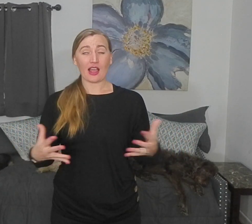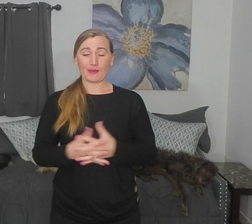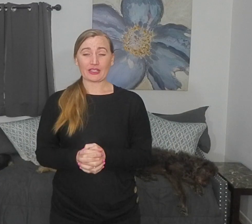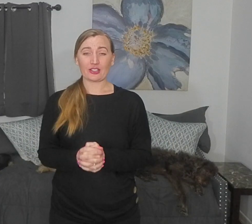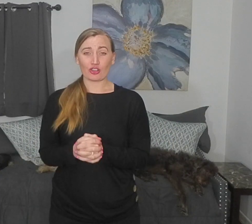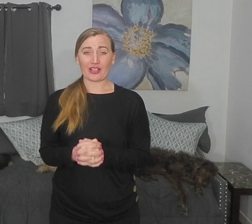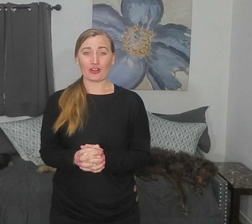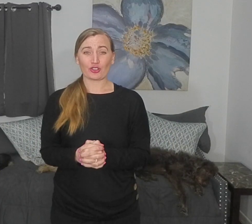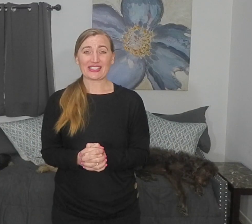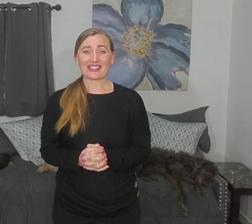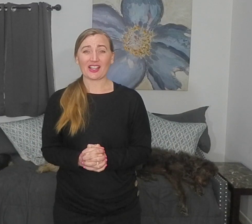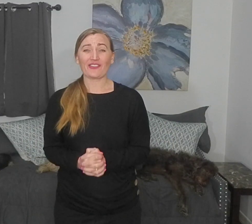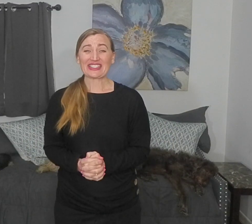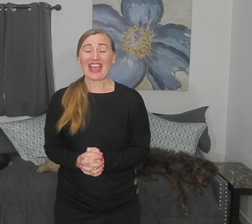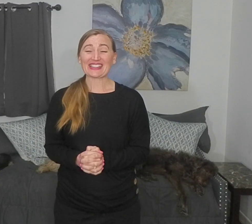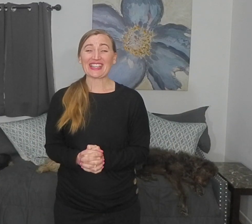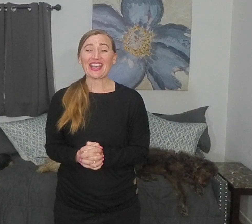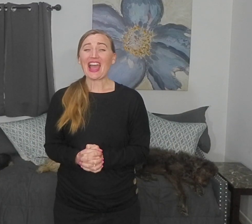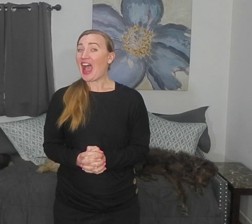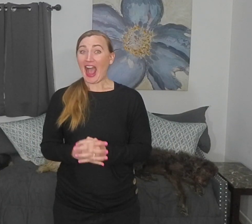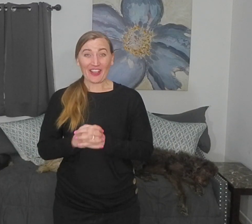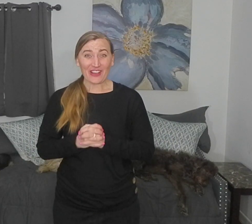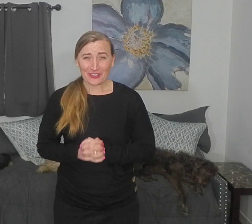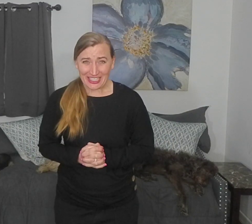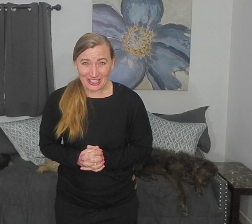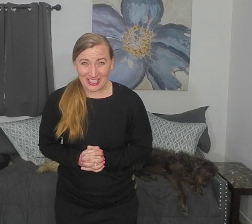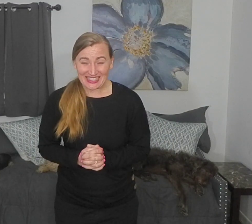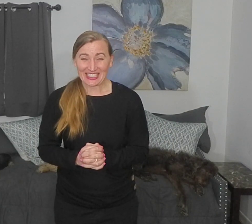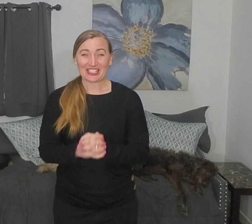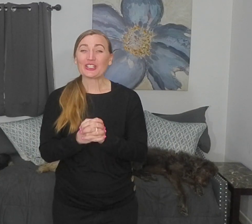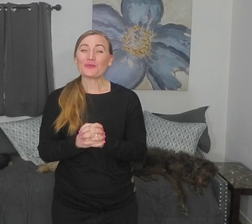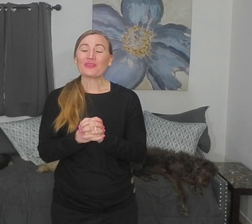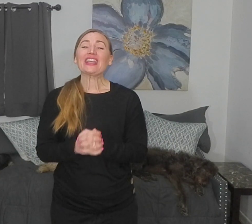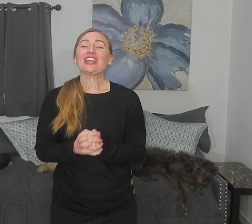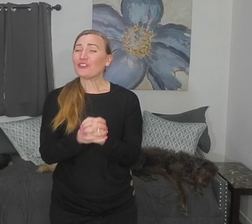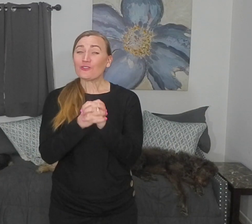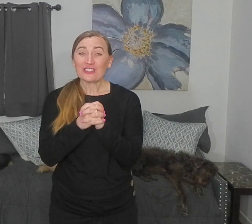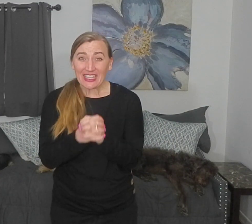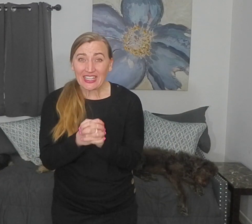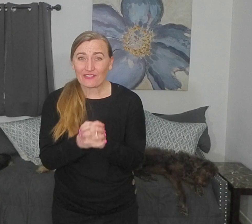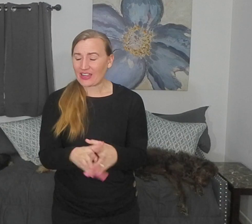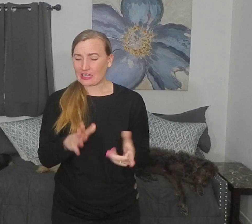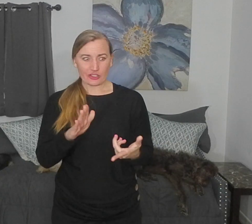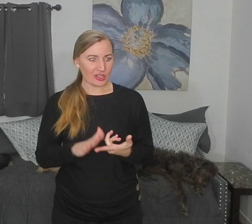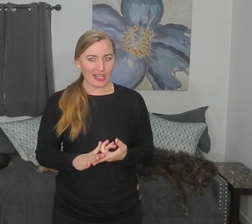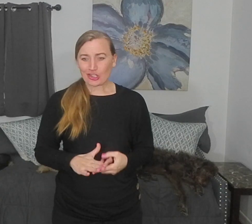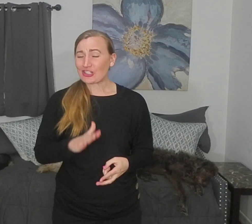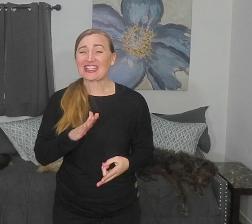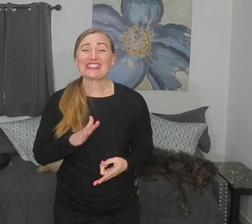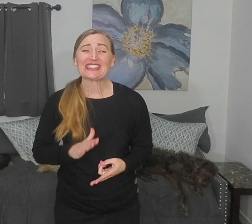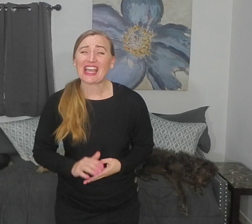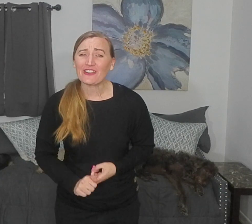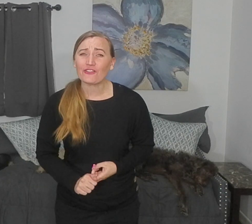common clinical characteristics of ataxia. I found it interesting too. If you did find it educational, insightful,